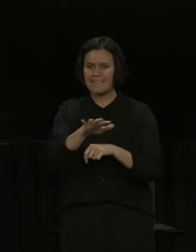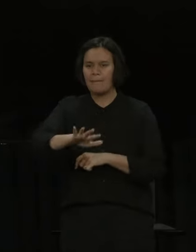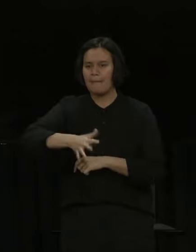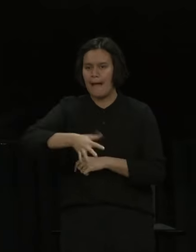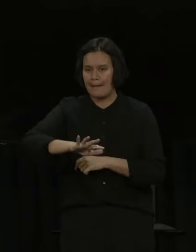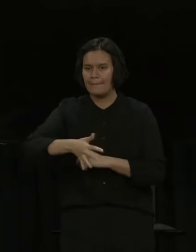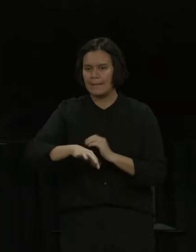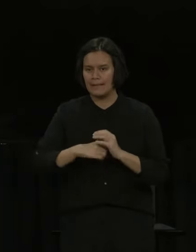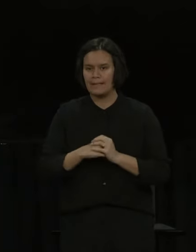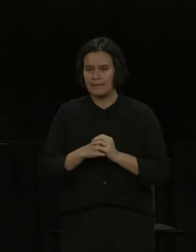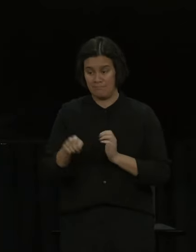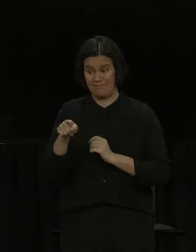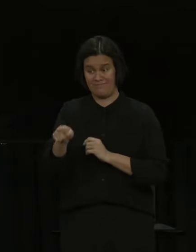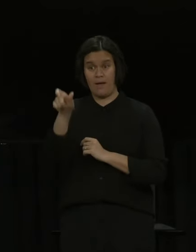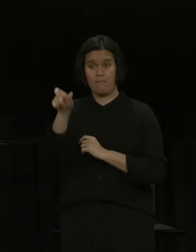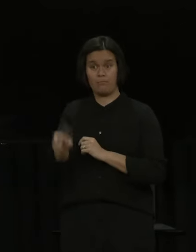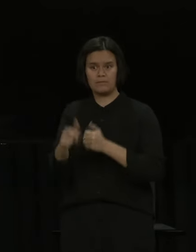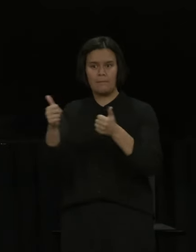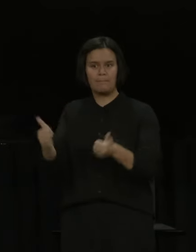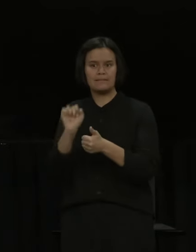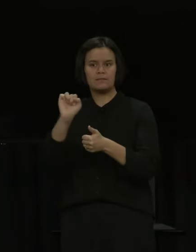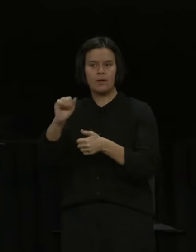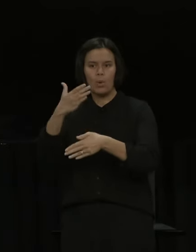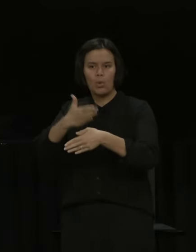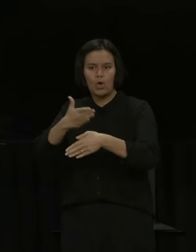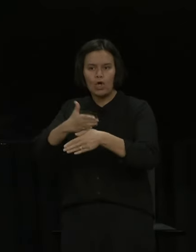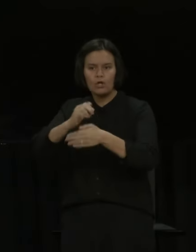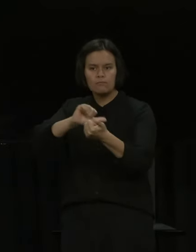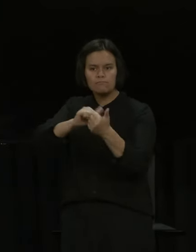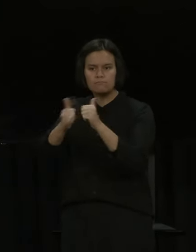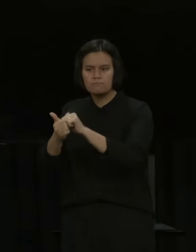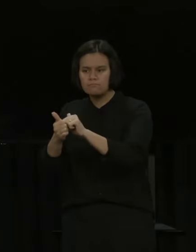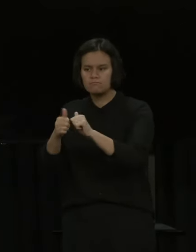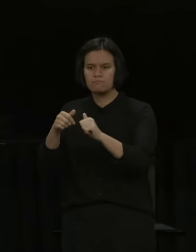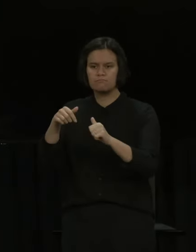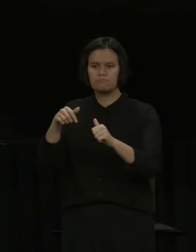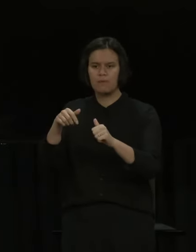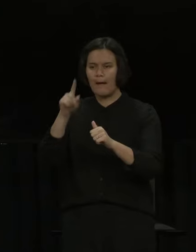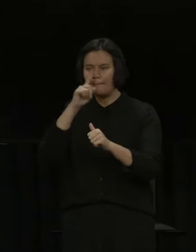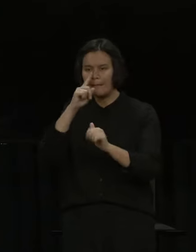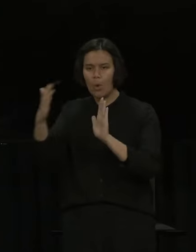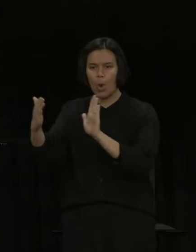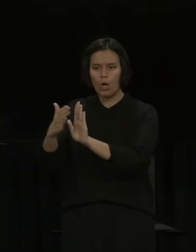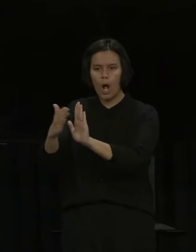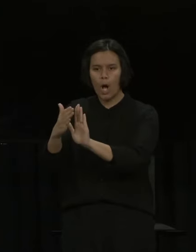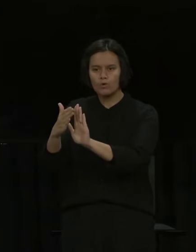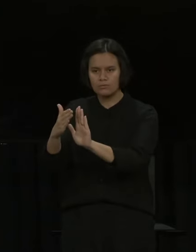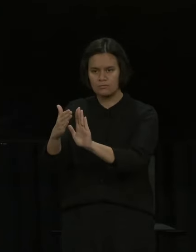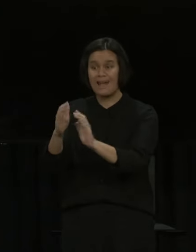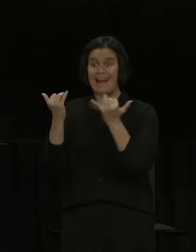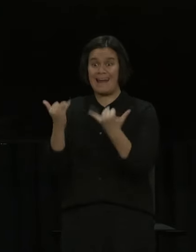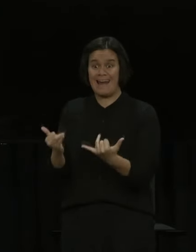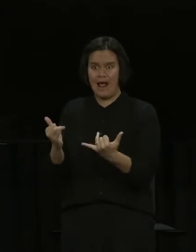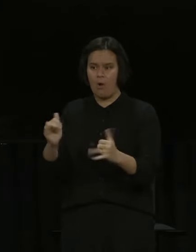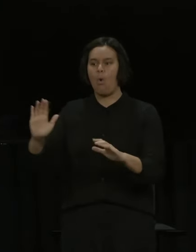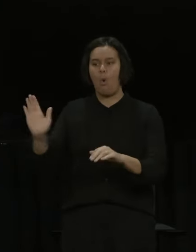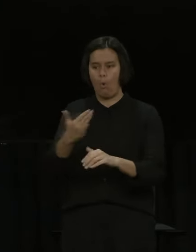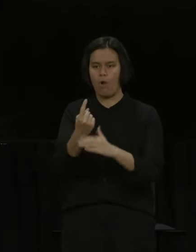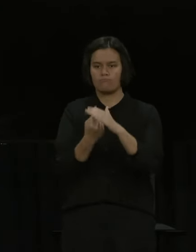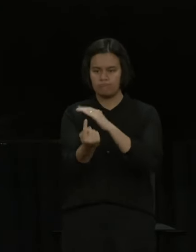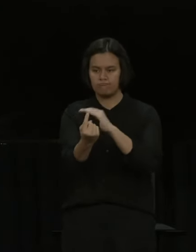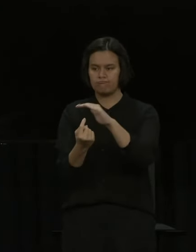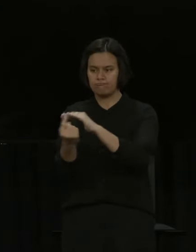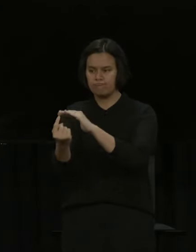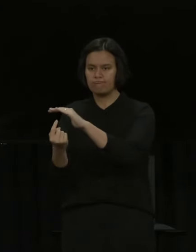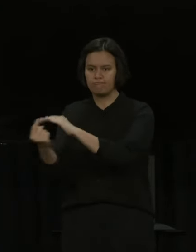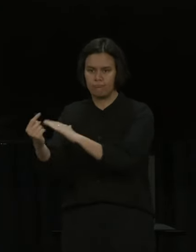who are isolating and being tested so we may well see further cases there but once we've got an update on what the whole genome sequencing is